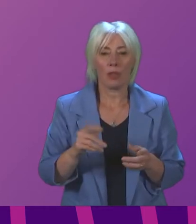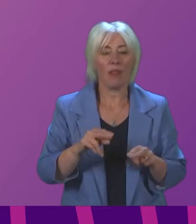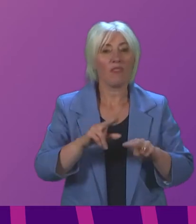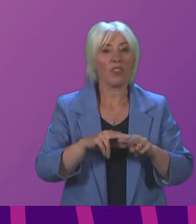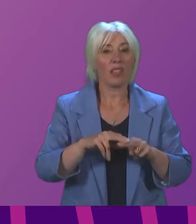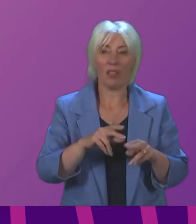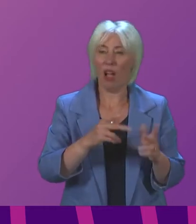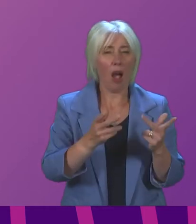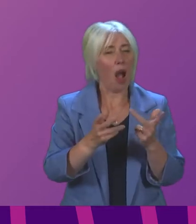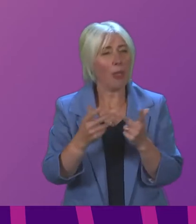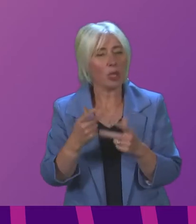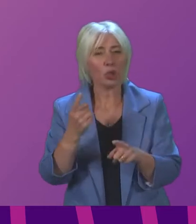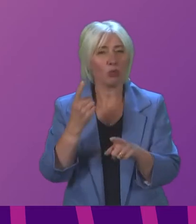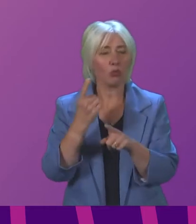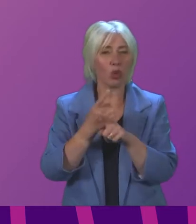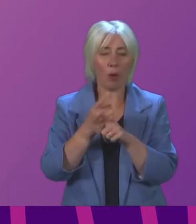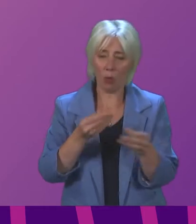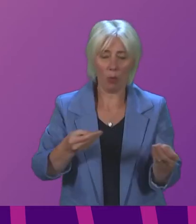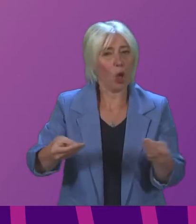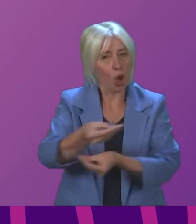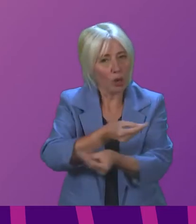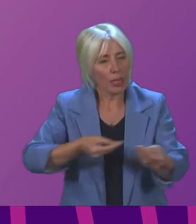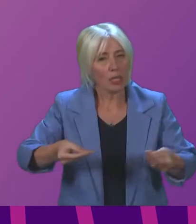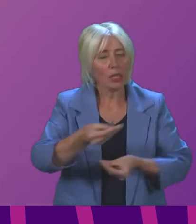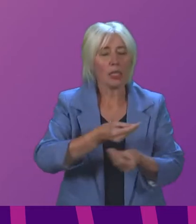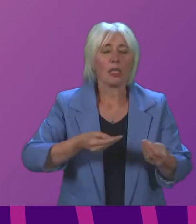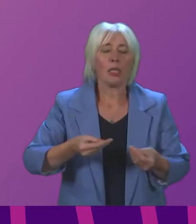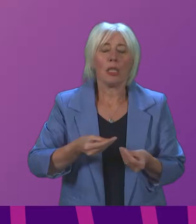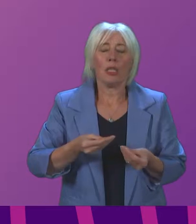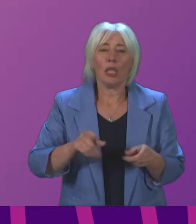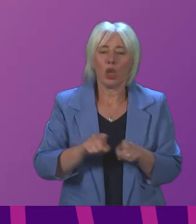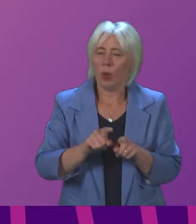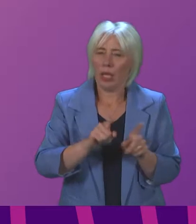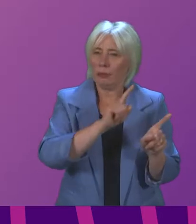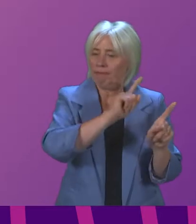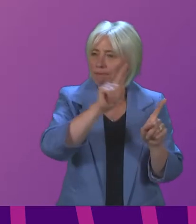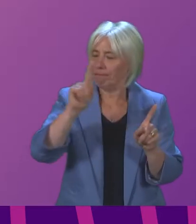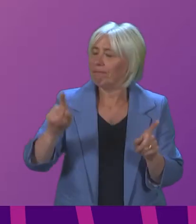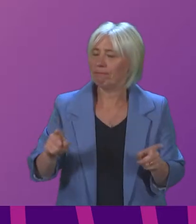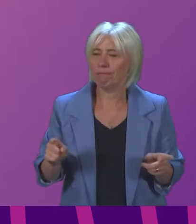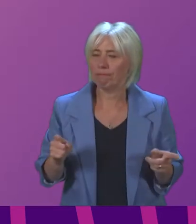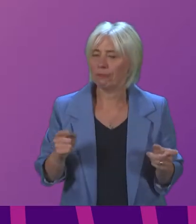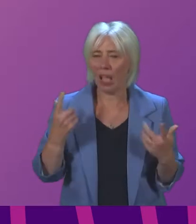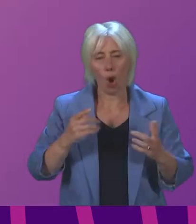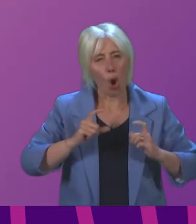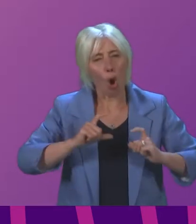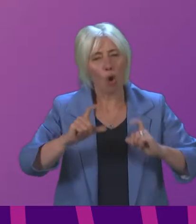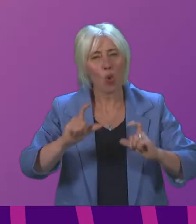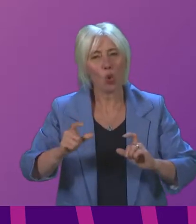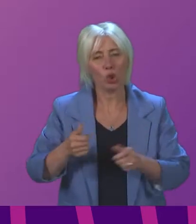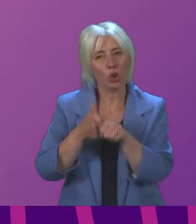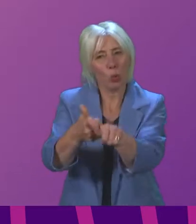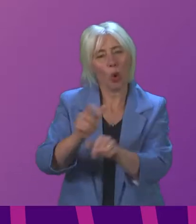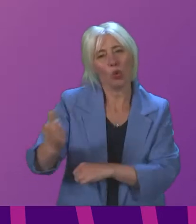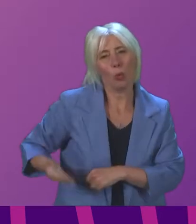Carson Clare Baker and Kenneth Gibson all as committee conveners raising these issues highlighting the need for ongoing business support